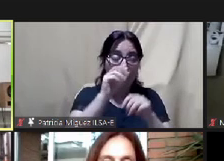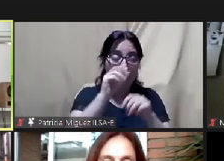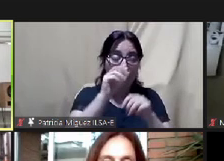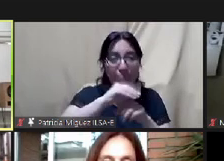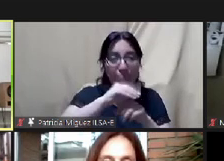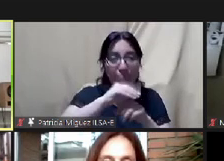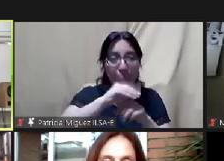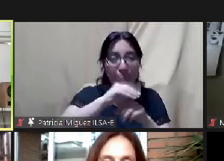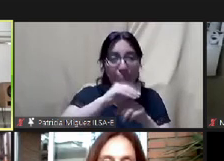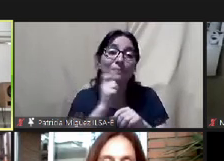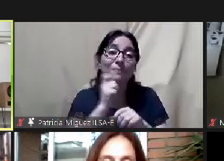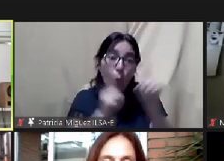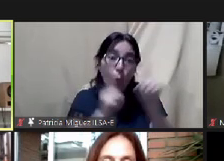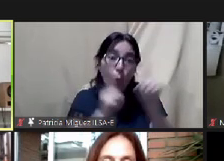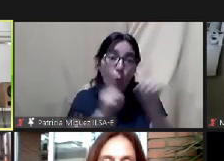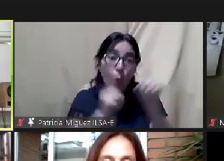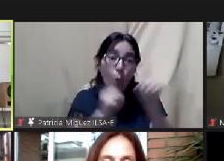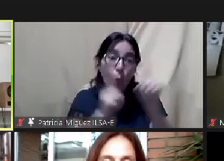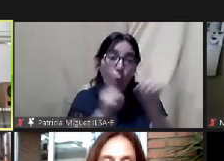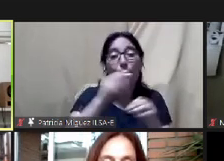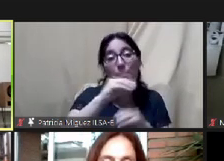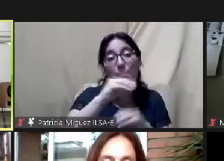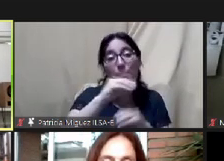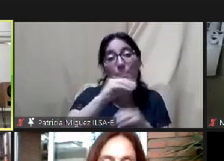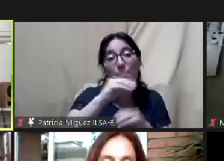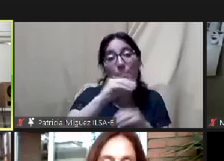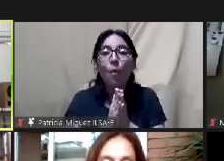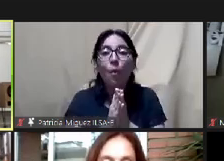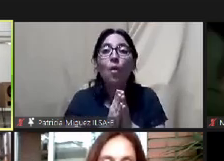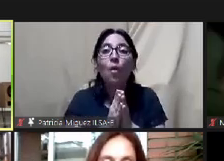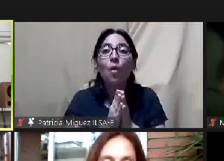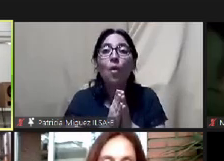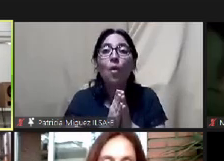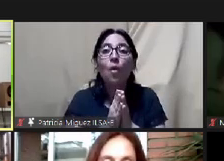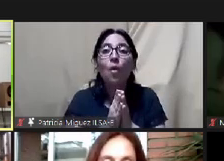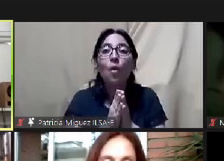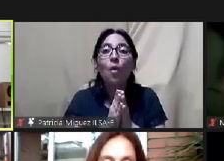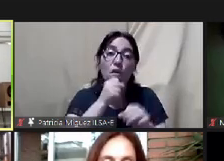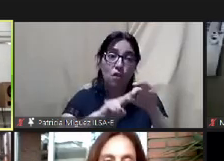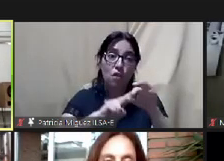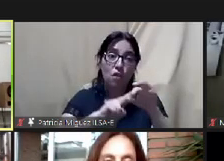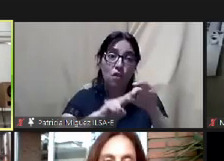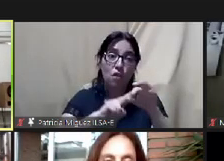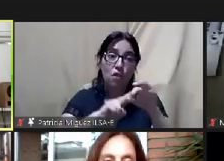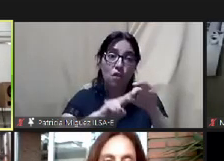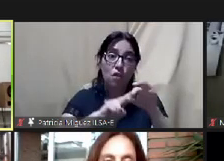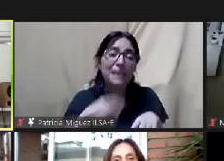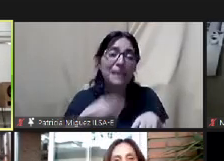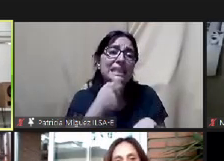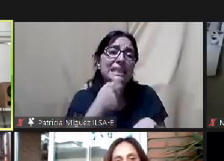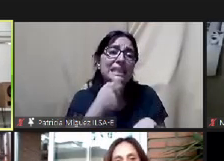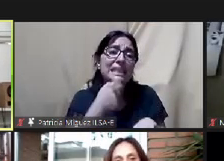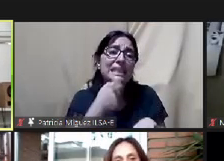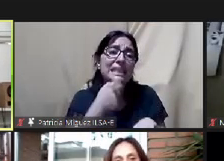if you don't have it on and you can open your mics if we if you would like to say anything